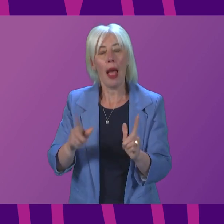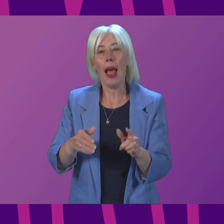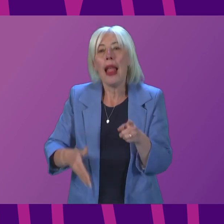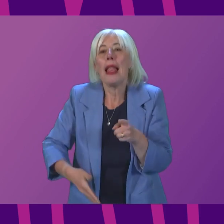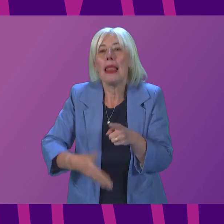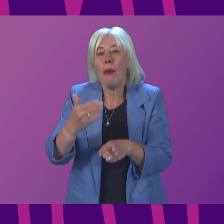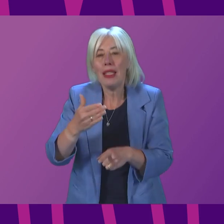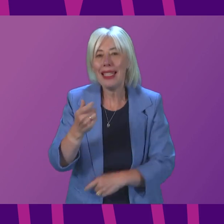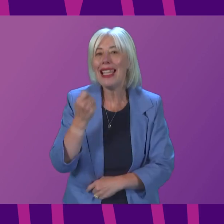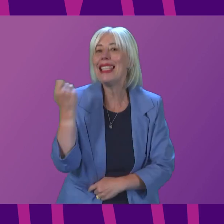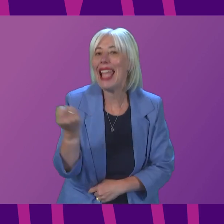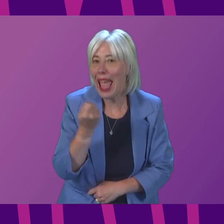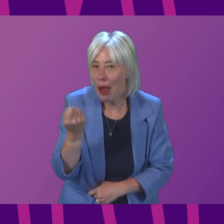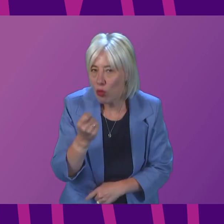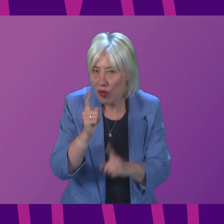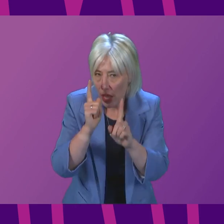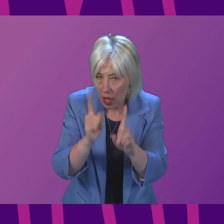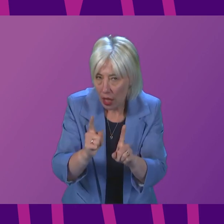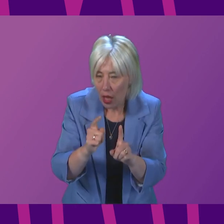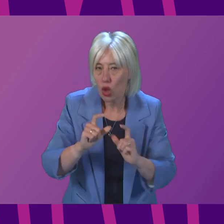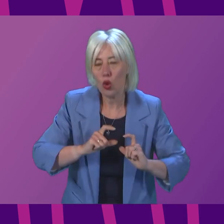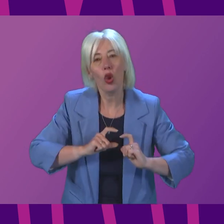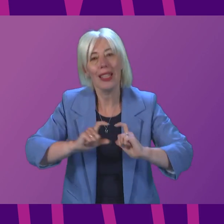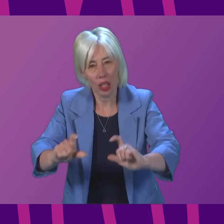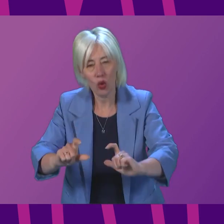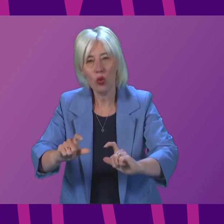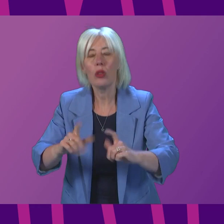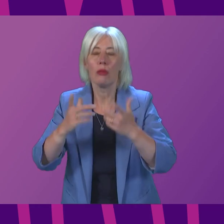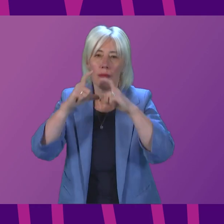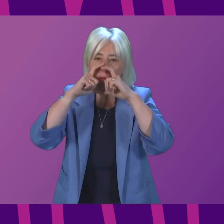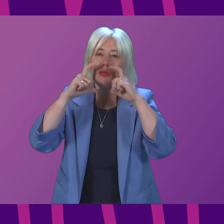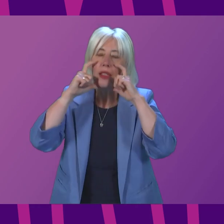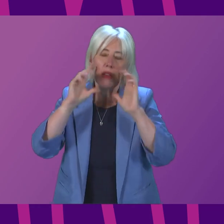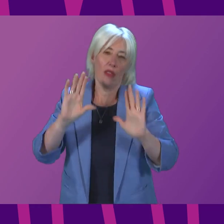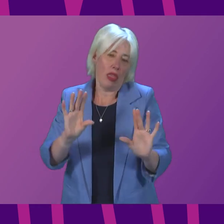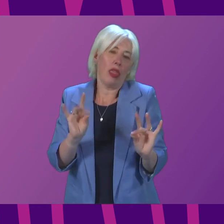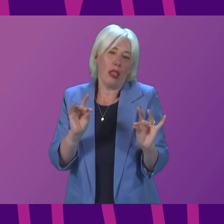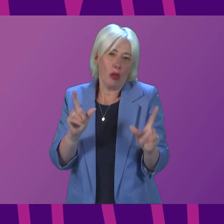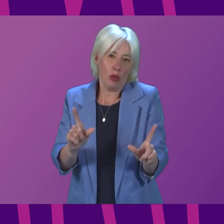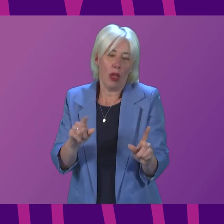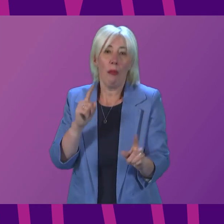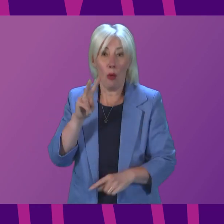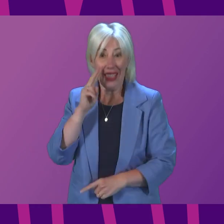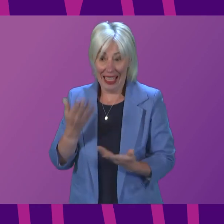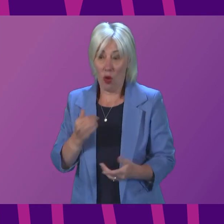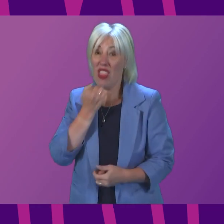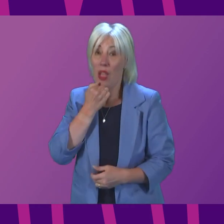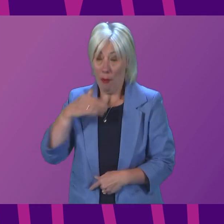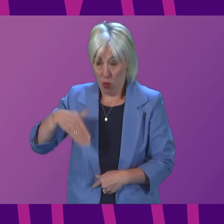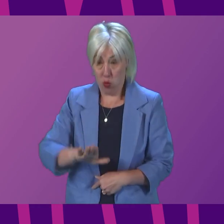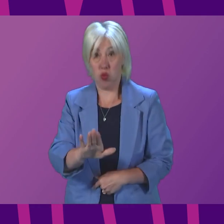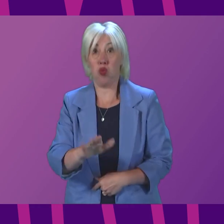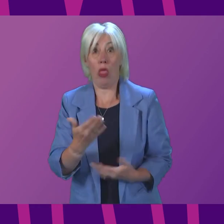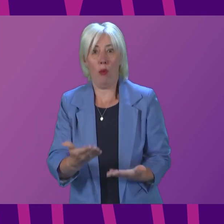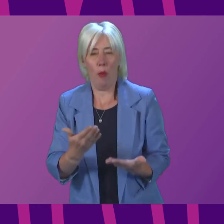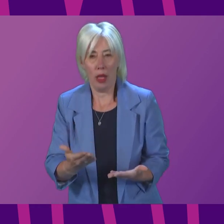temporary exception for a continued requirement to wear face coverings. Now, given the spike we seeing in cases right now and the